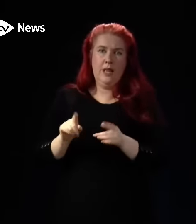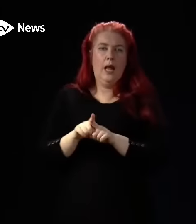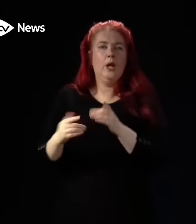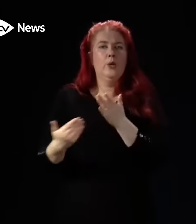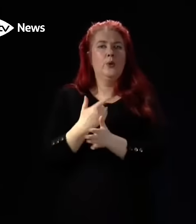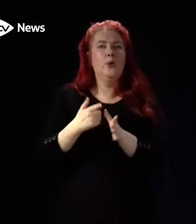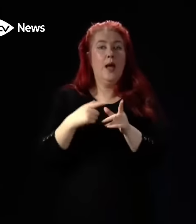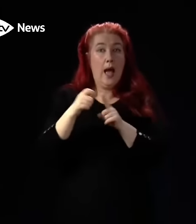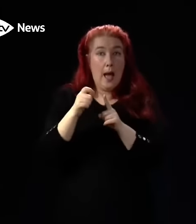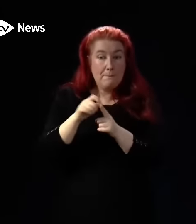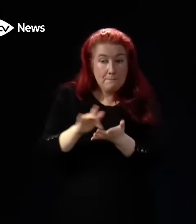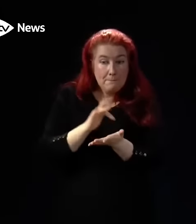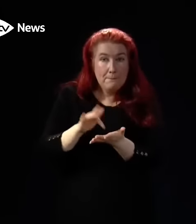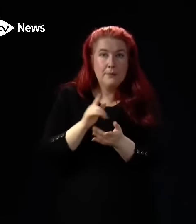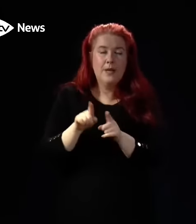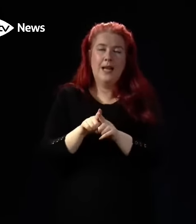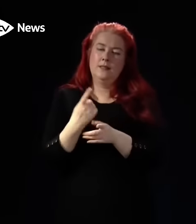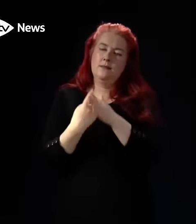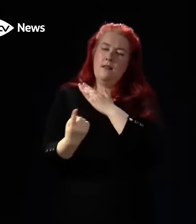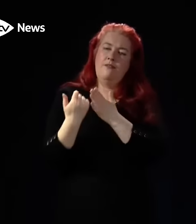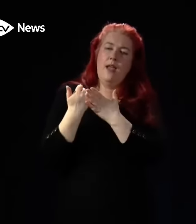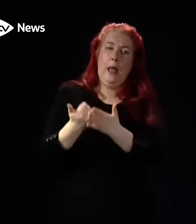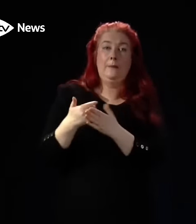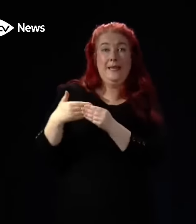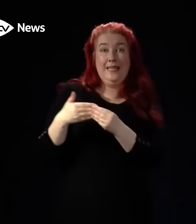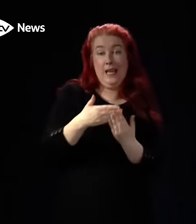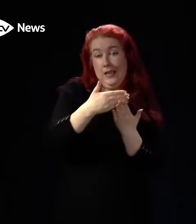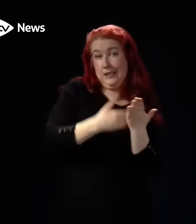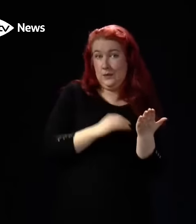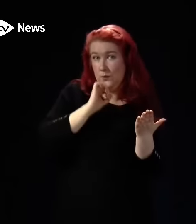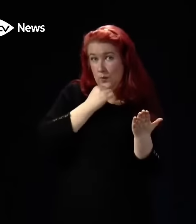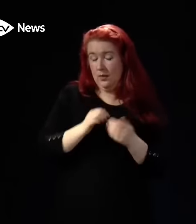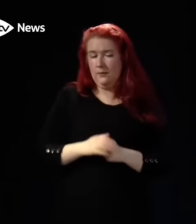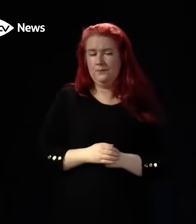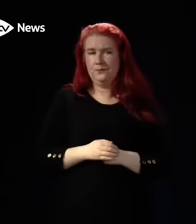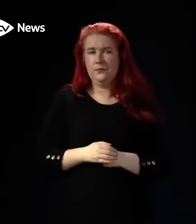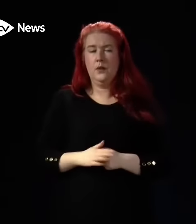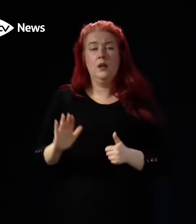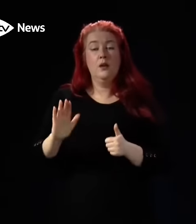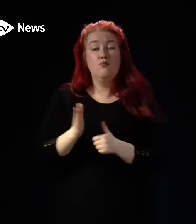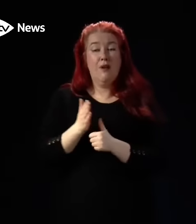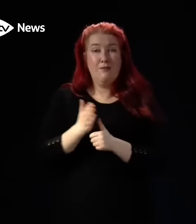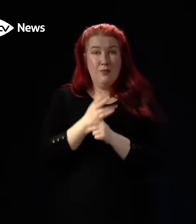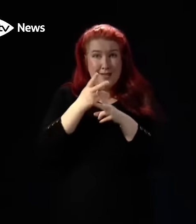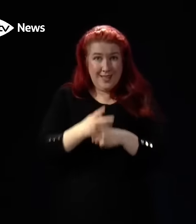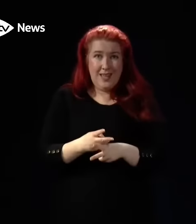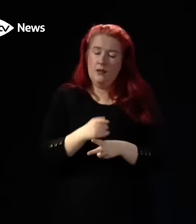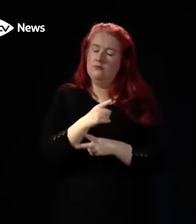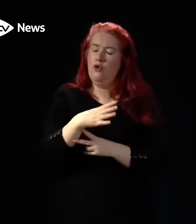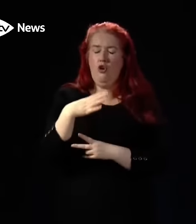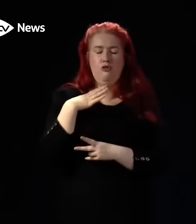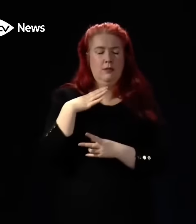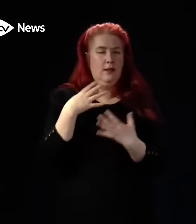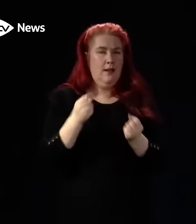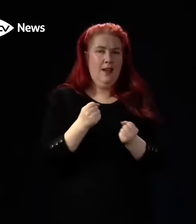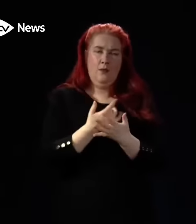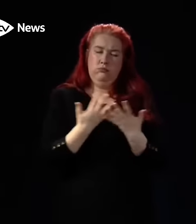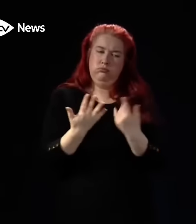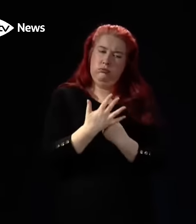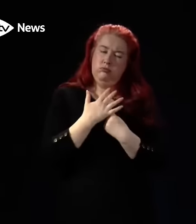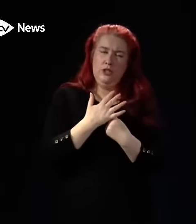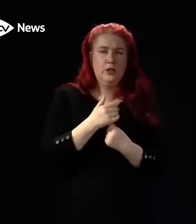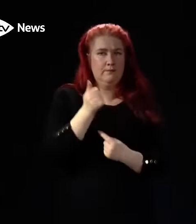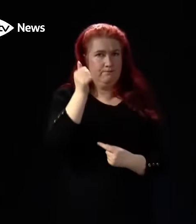an extended range of self-help guides. Primary care is, of course, already working under intense pressure.